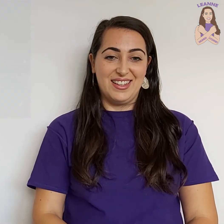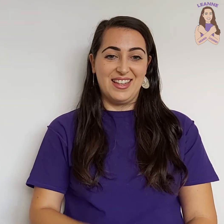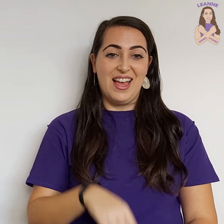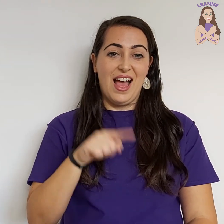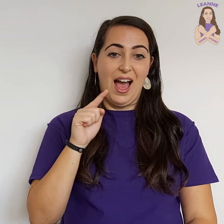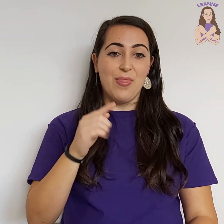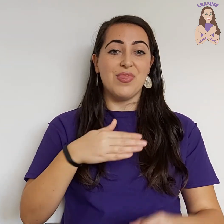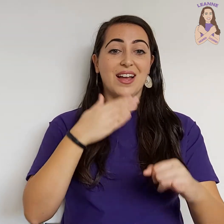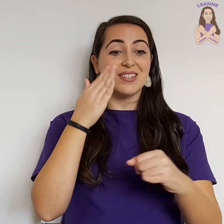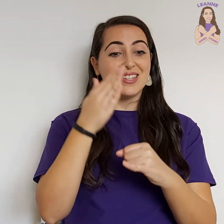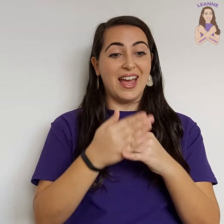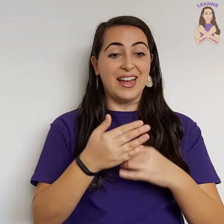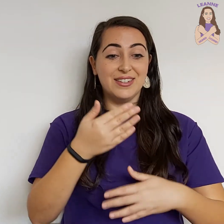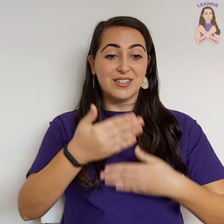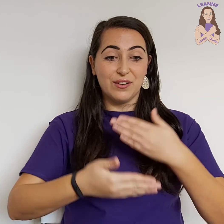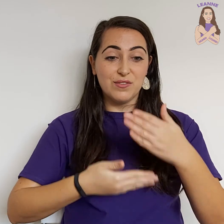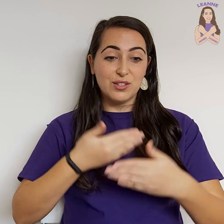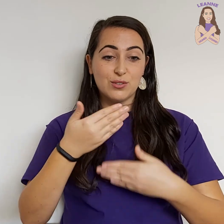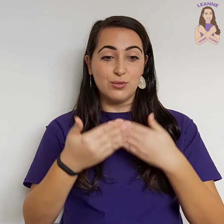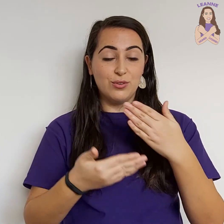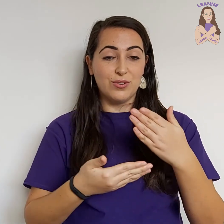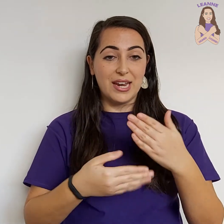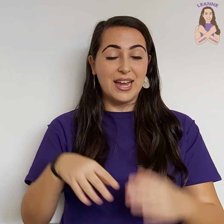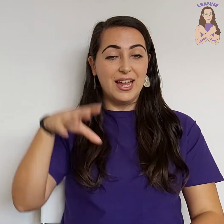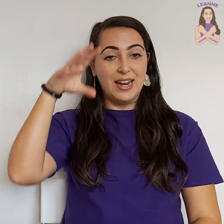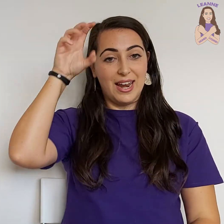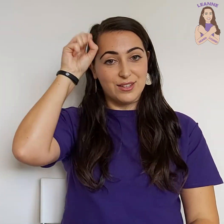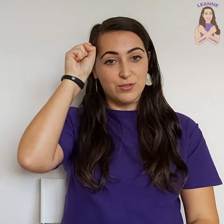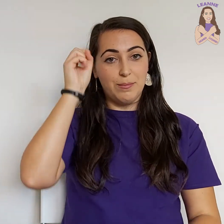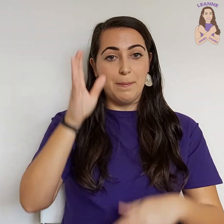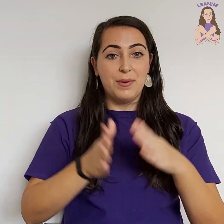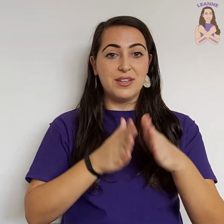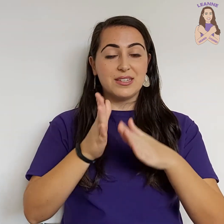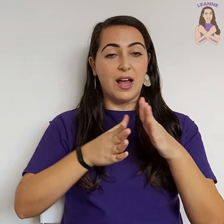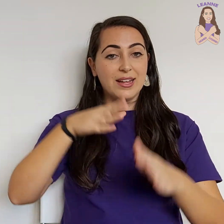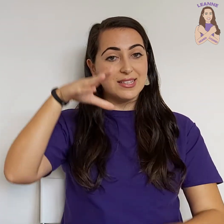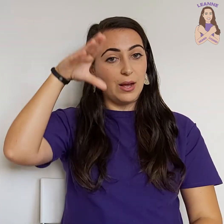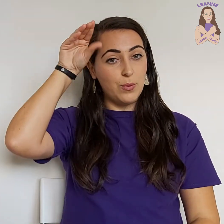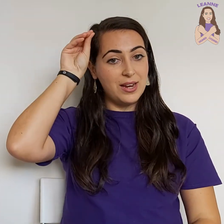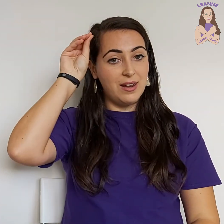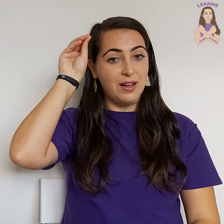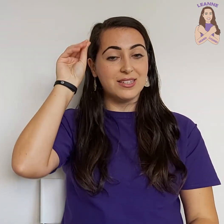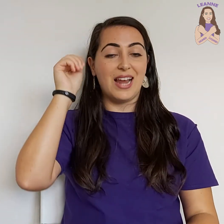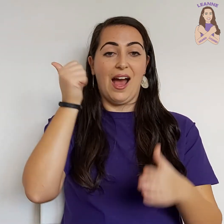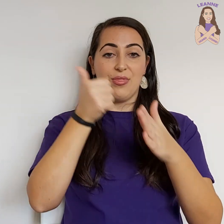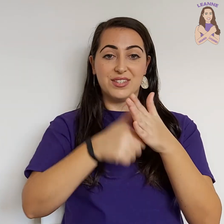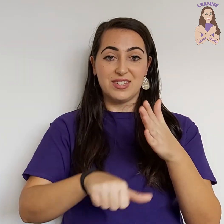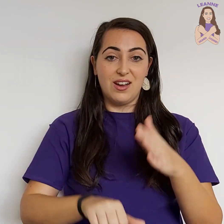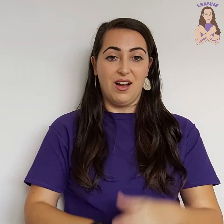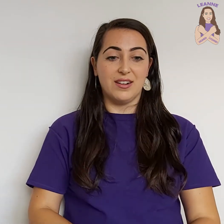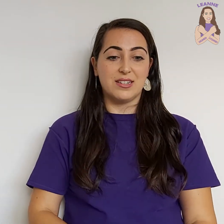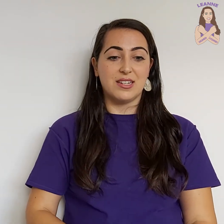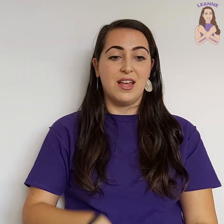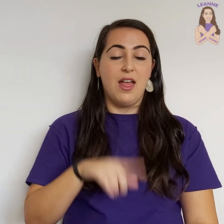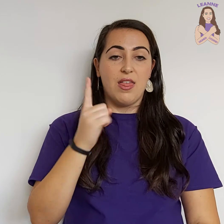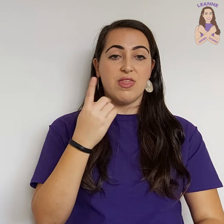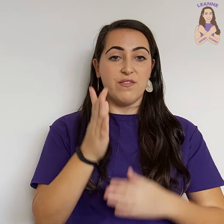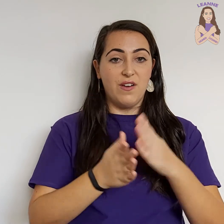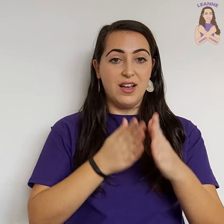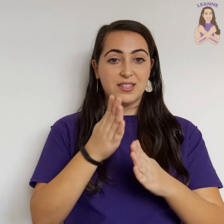And that's the end of the story. Let's remember the signs that we learnt at the start. The first